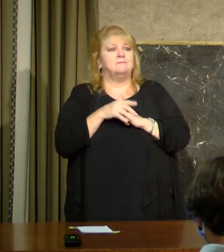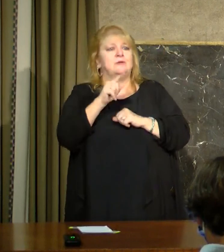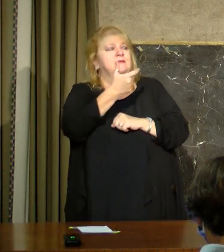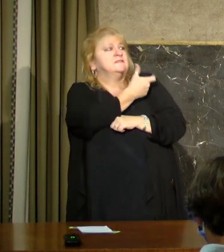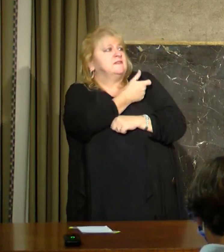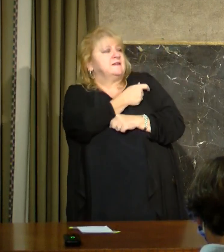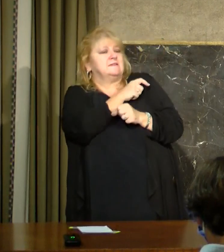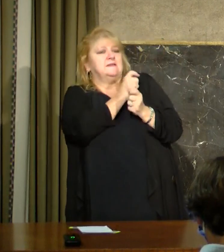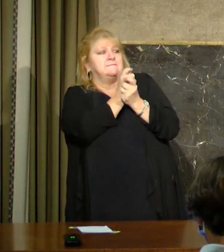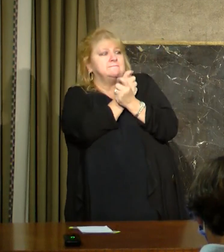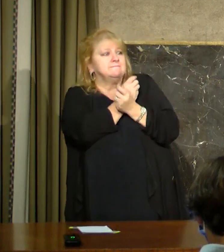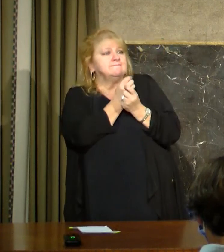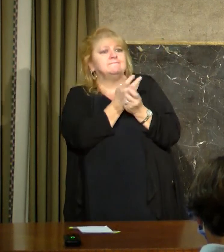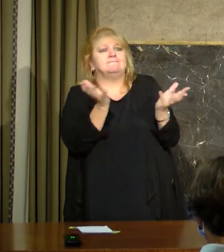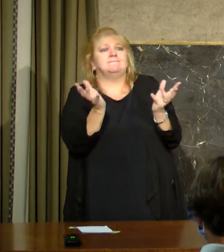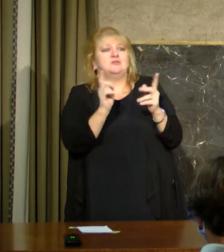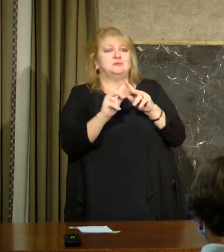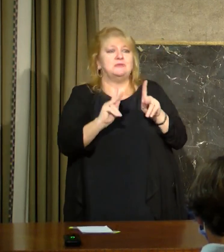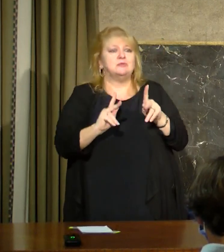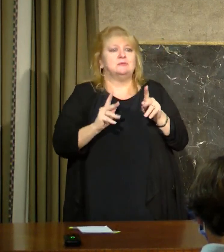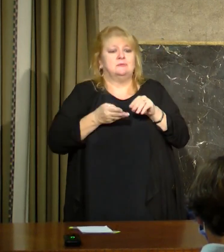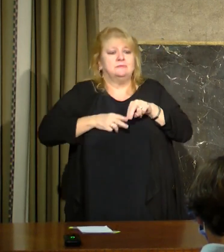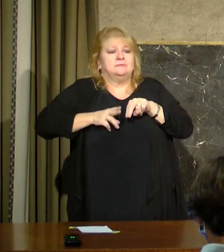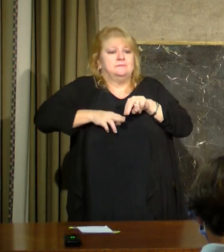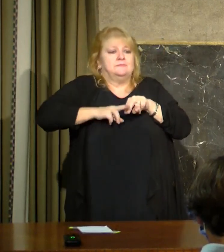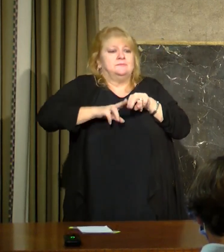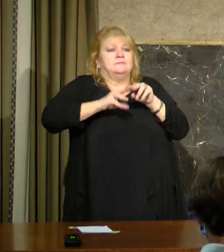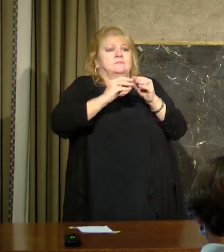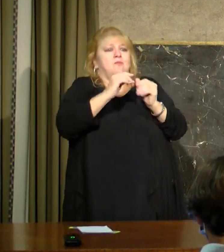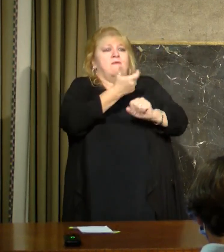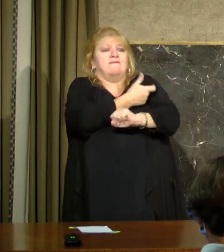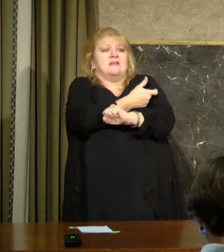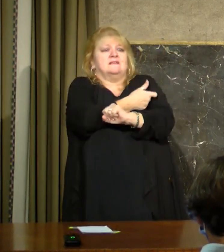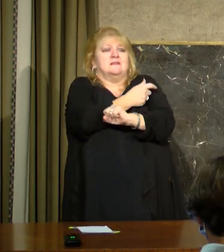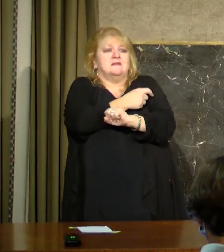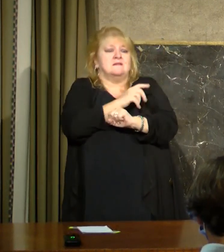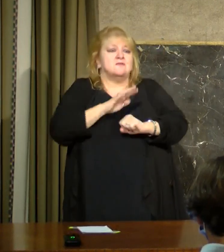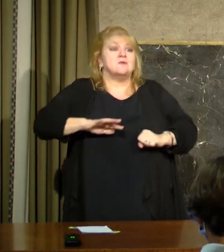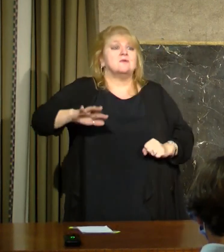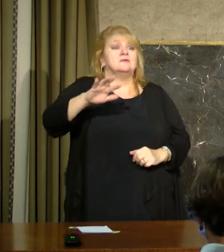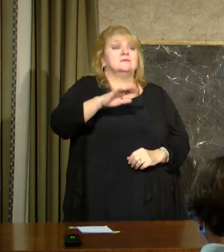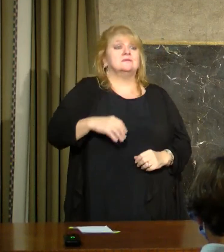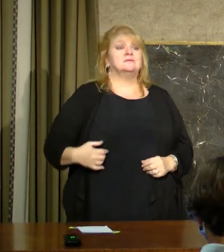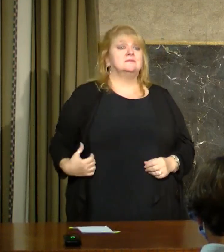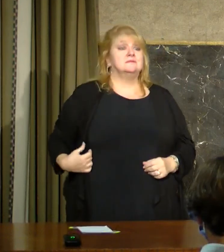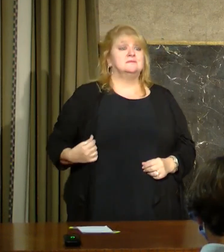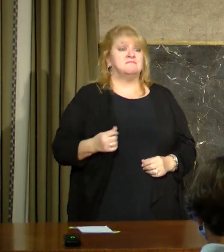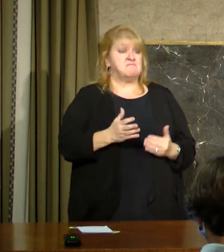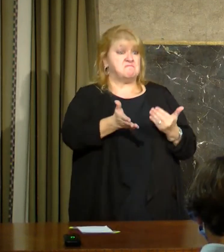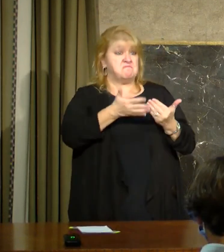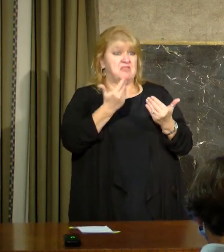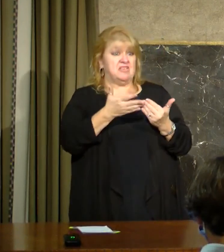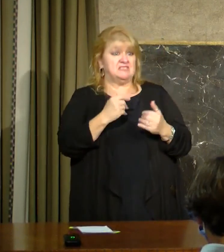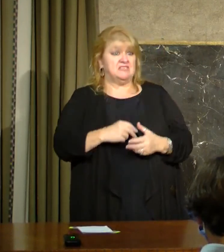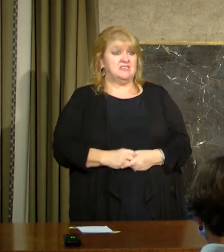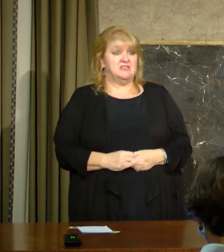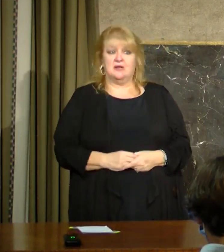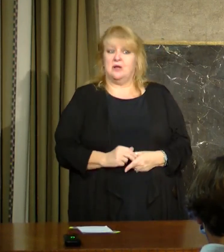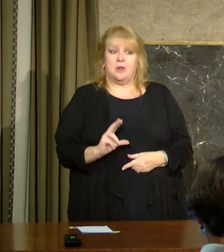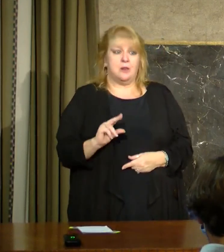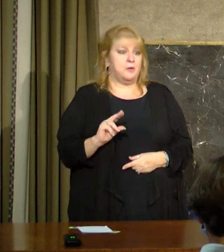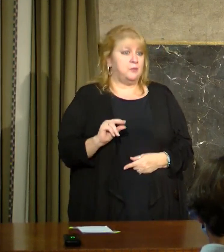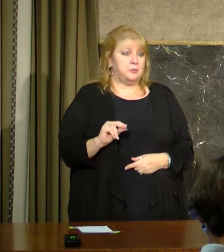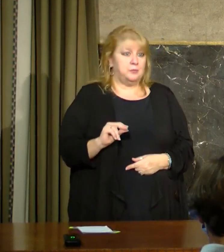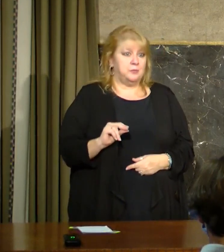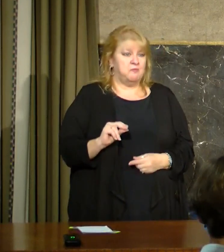vaccine in ever increasing numbers across a broader portion of our population. None of this is going to be easy and none of this is going to be